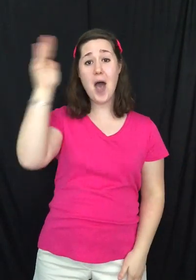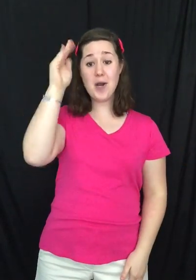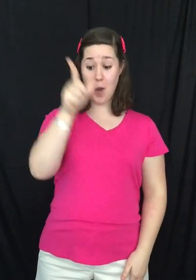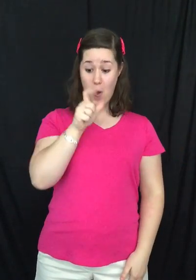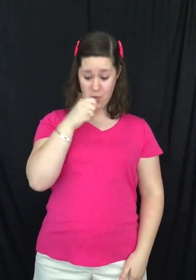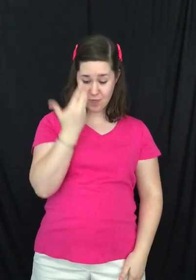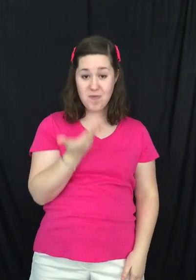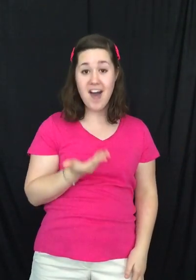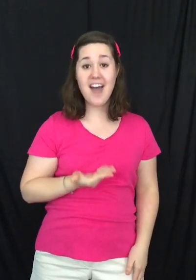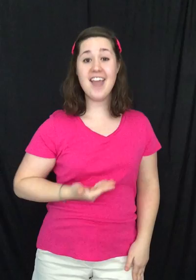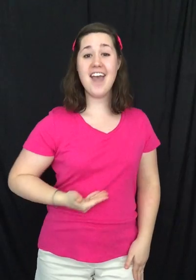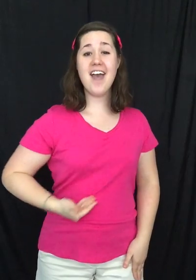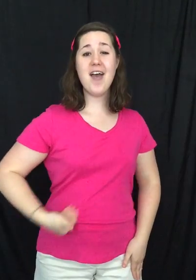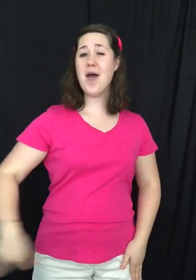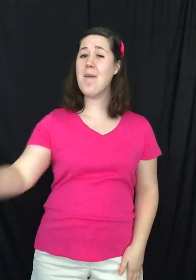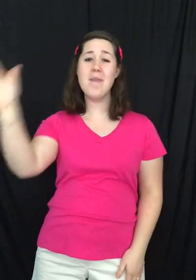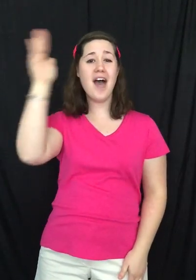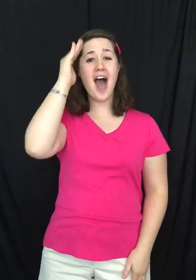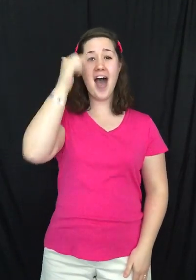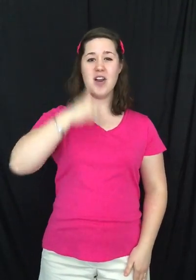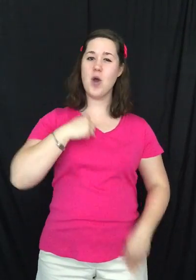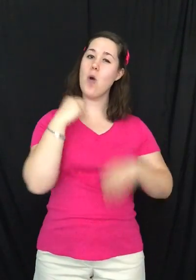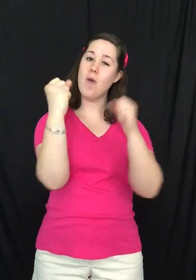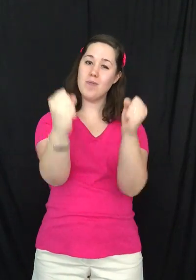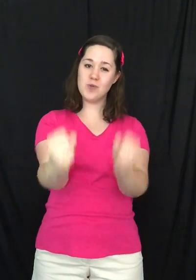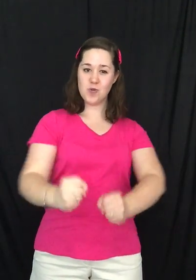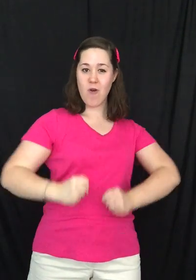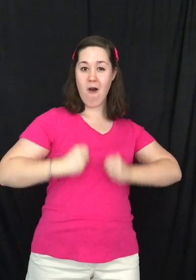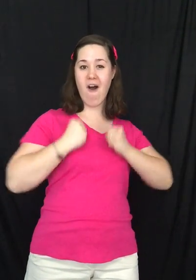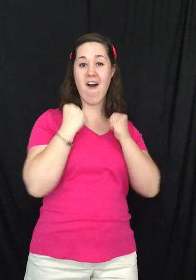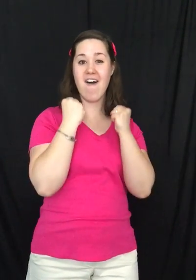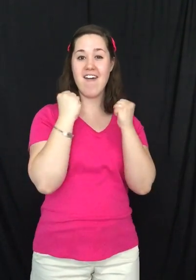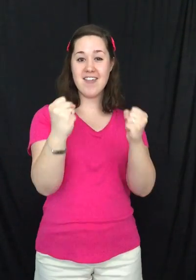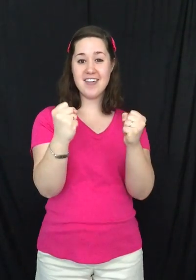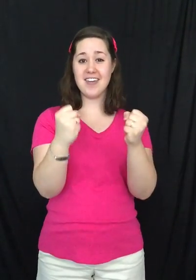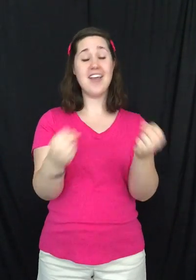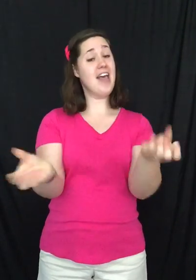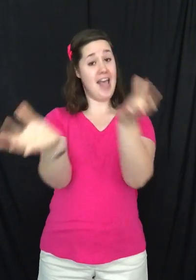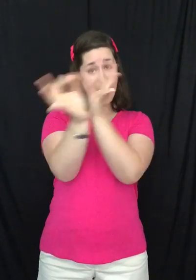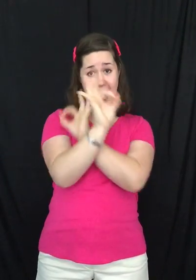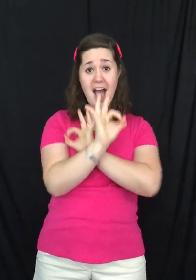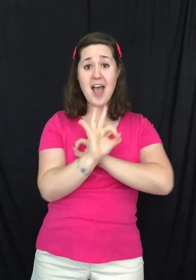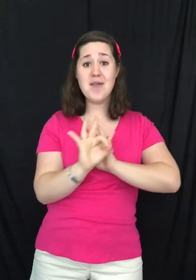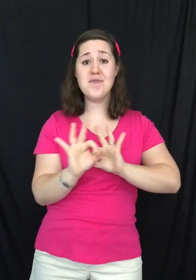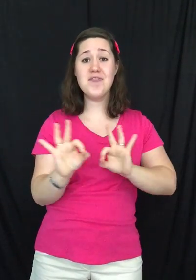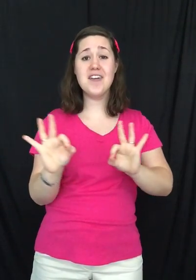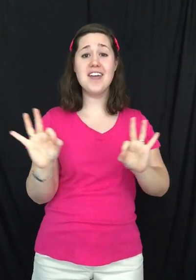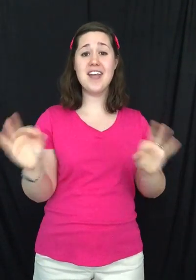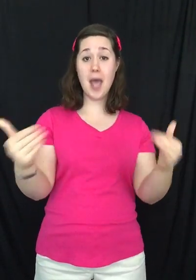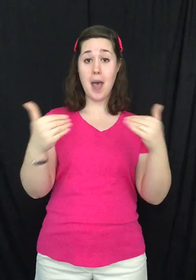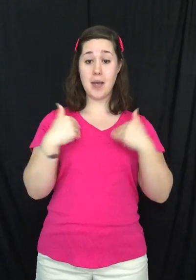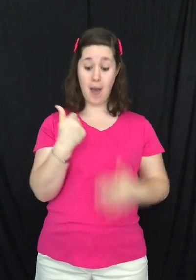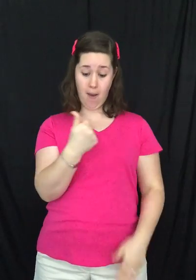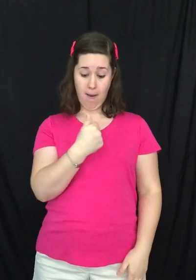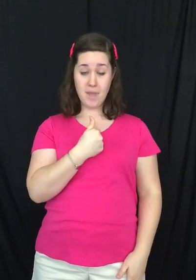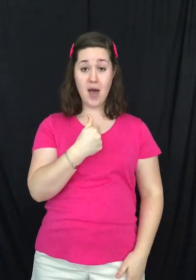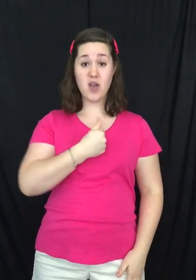I know who I am I know I'm strong And I am free I Got my